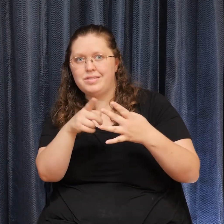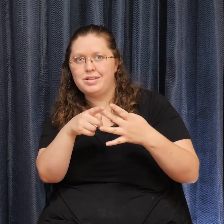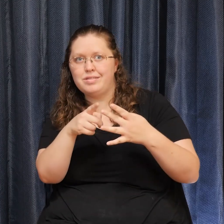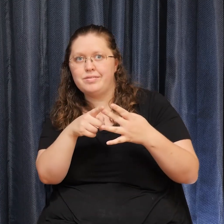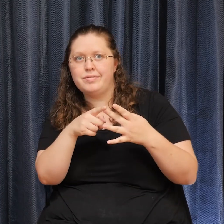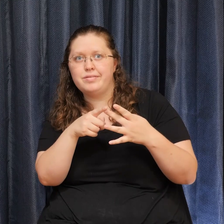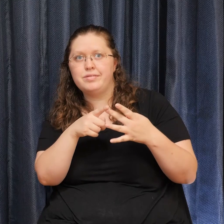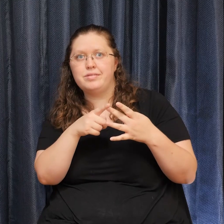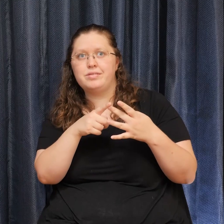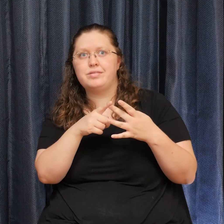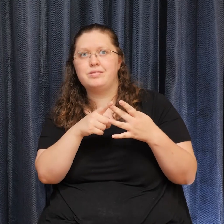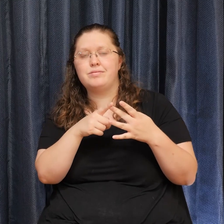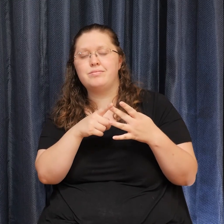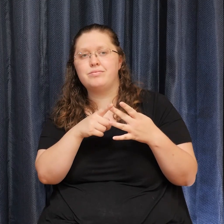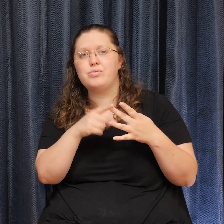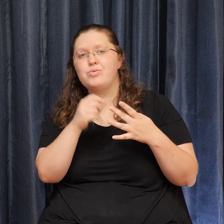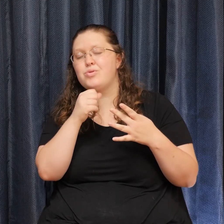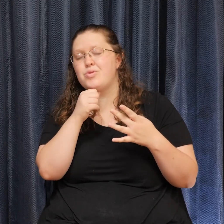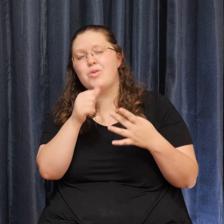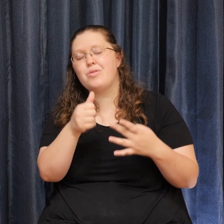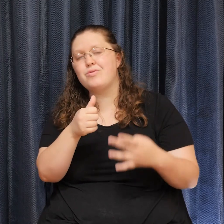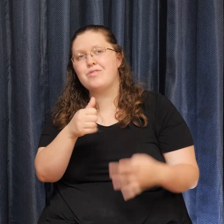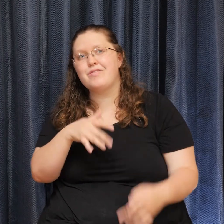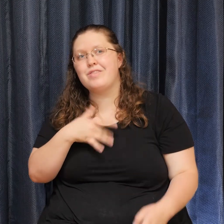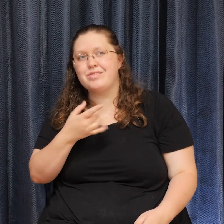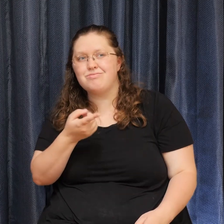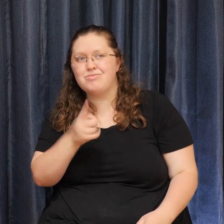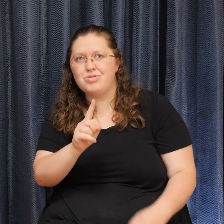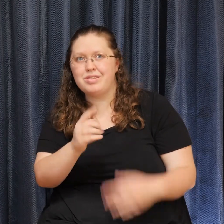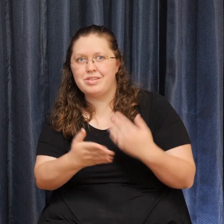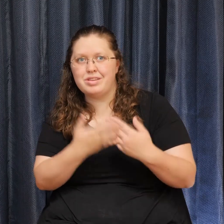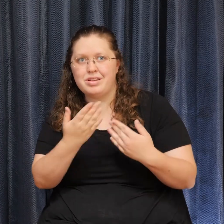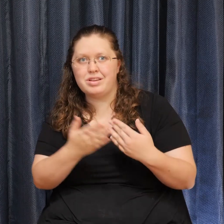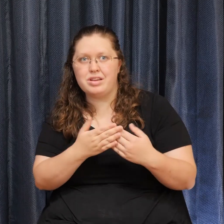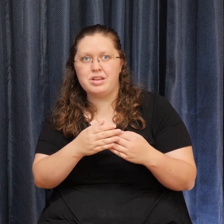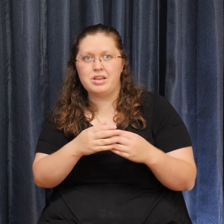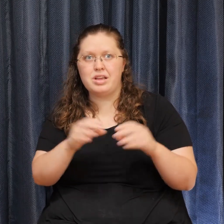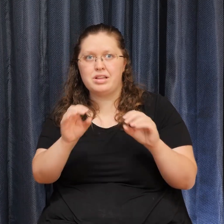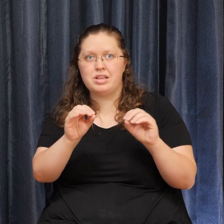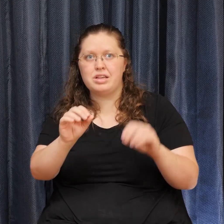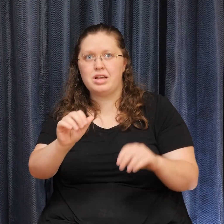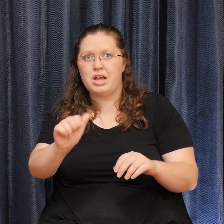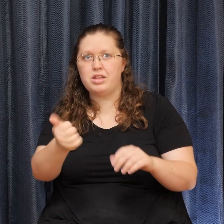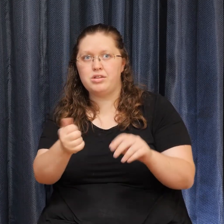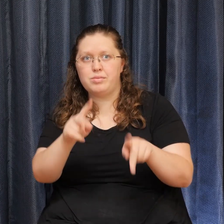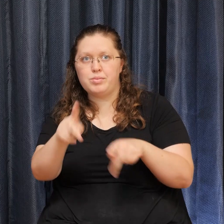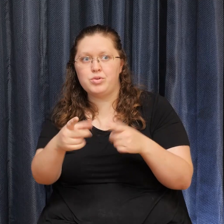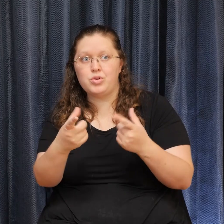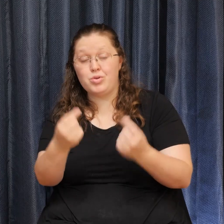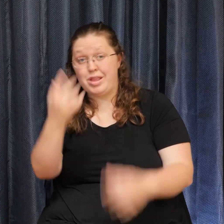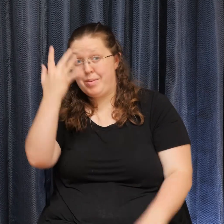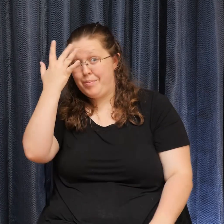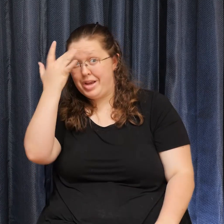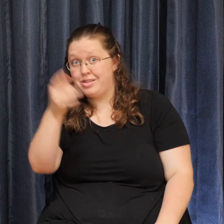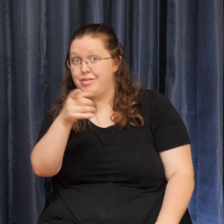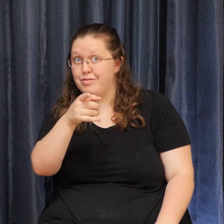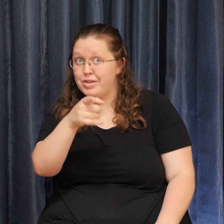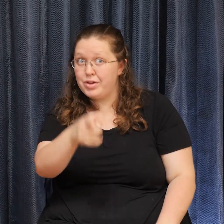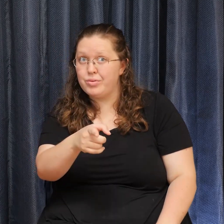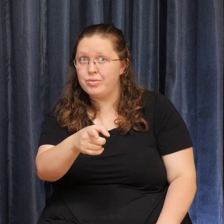personally Nothing others do is because of you He writes What others say and do Is a projection of their